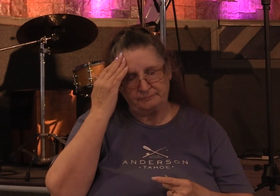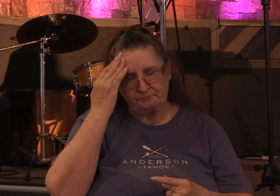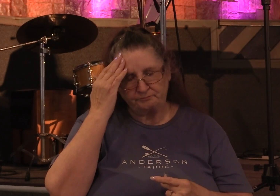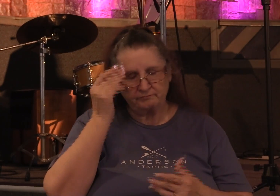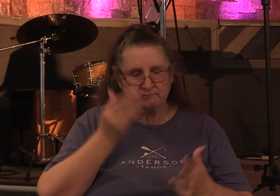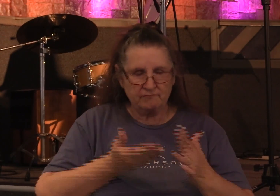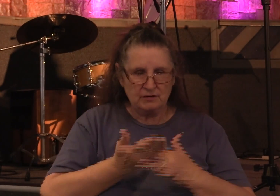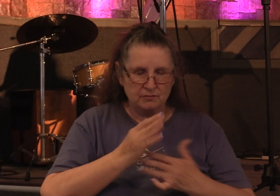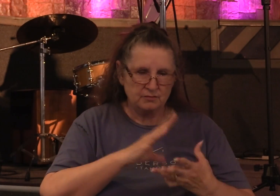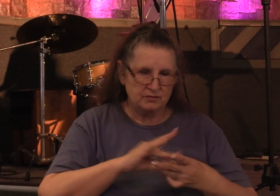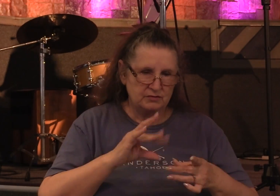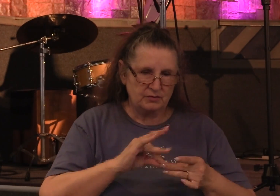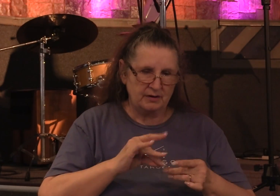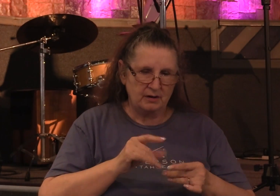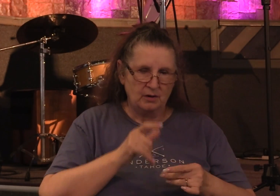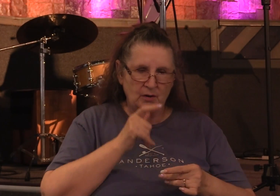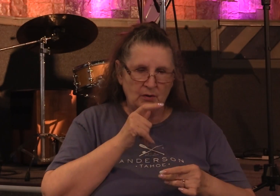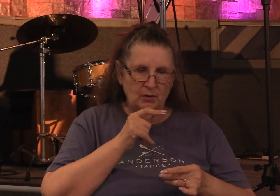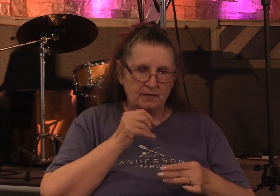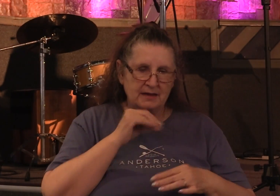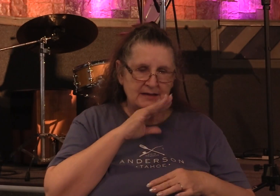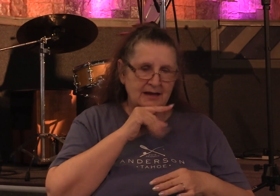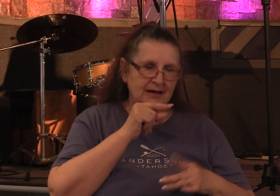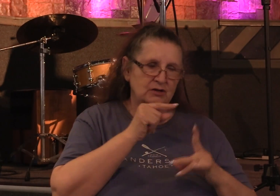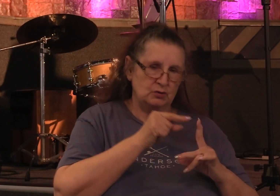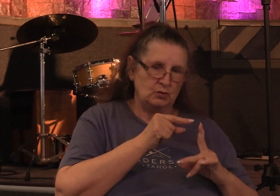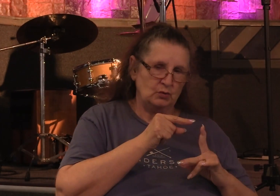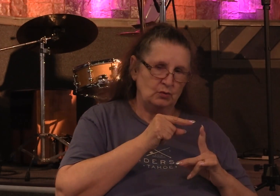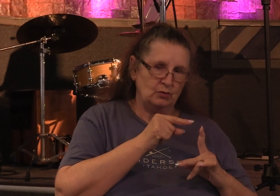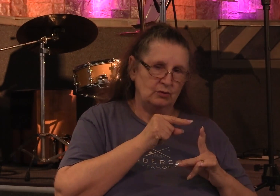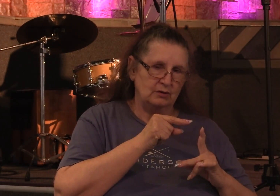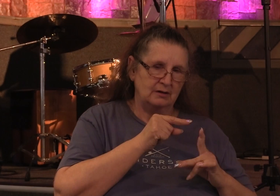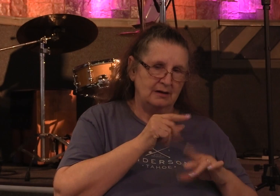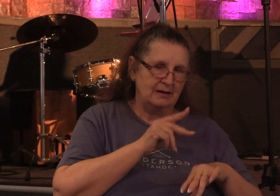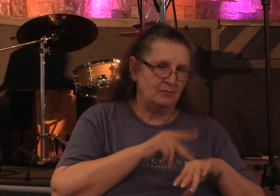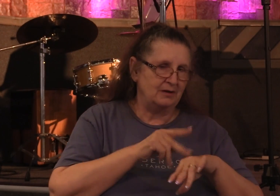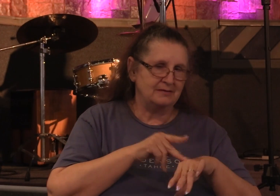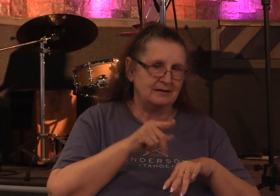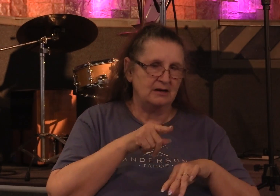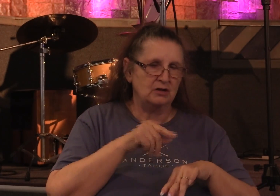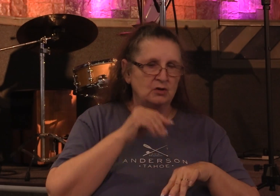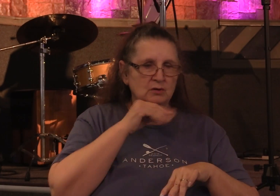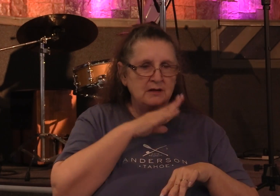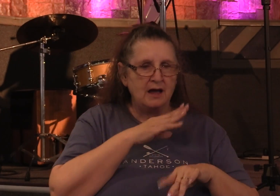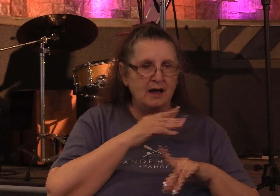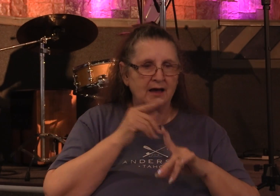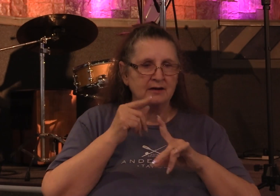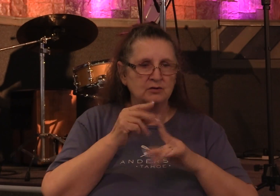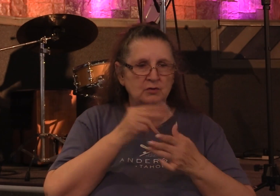who they really lied to Peter said you lied to the Holy Spirit